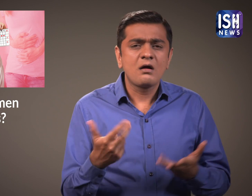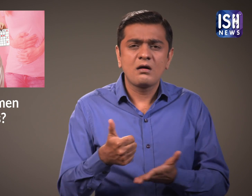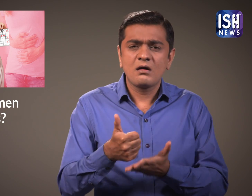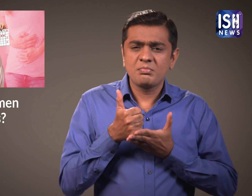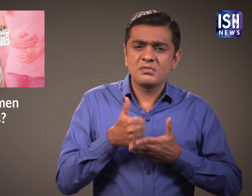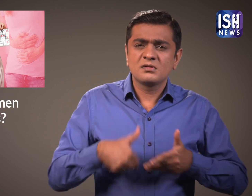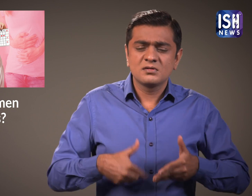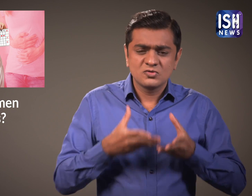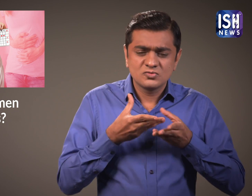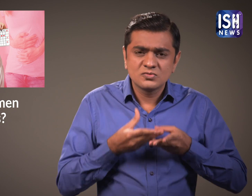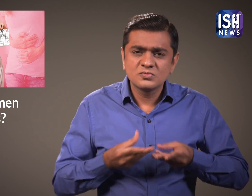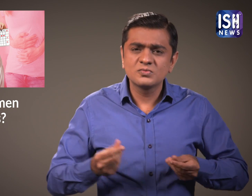pain.